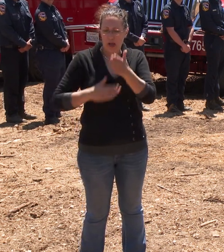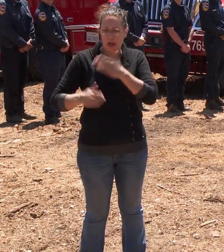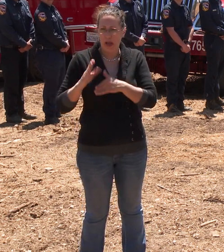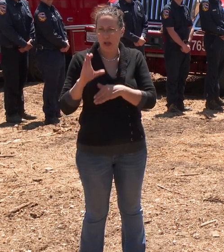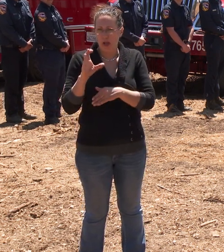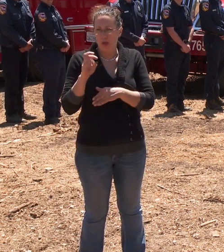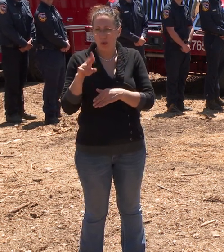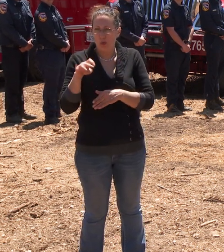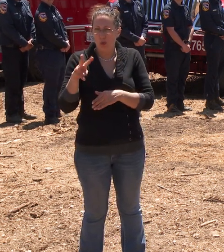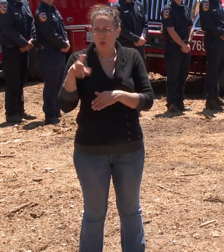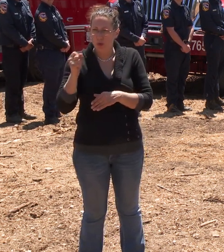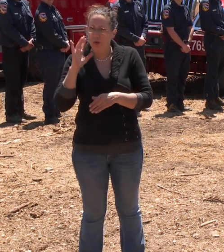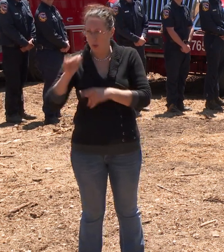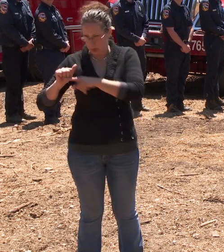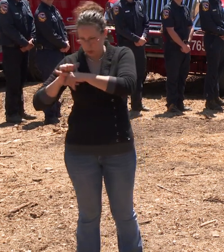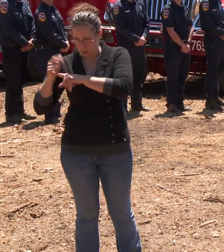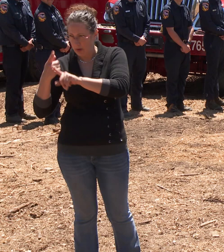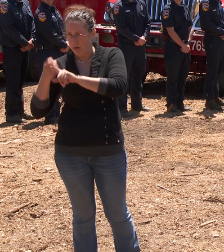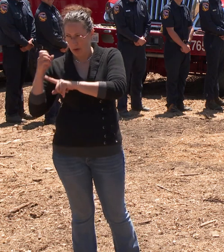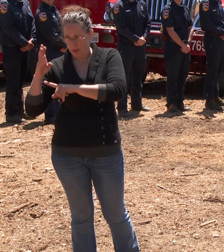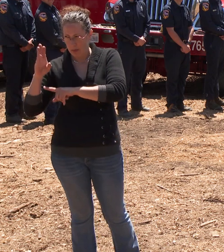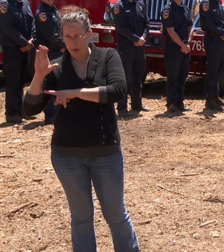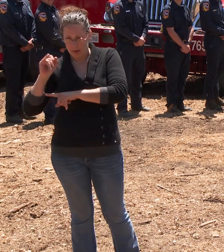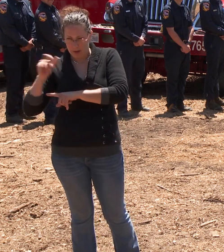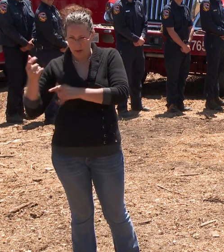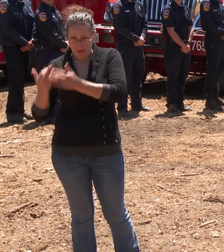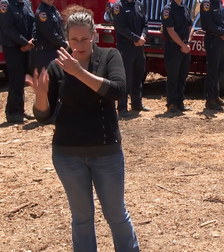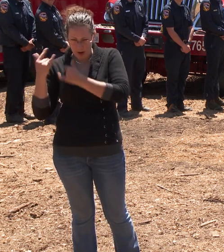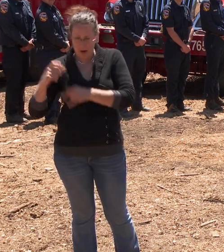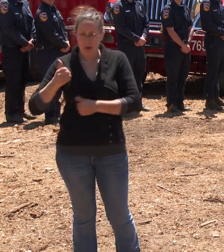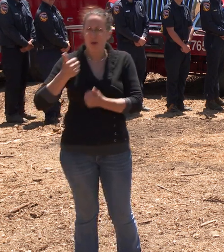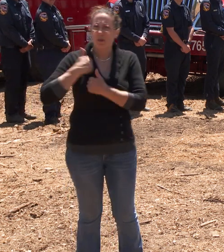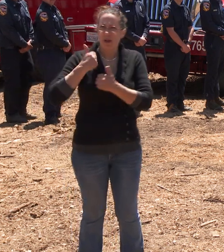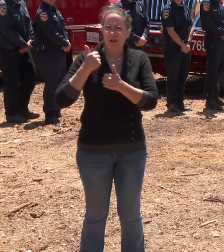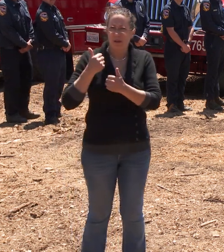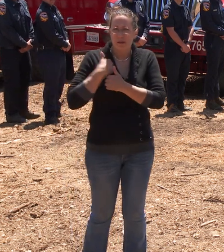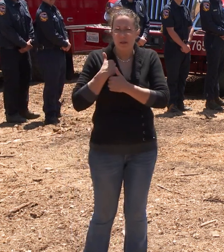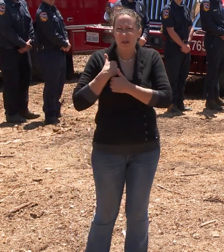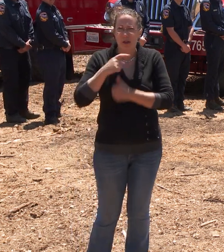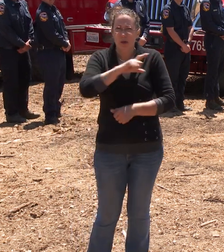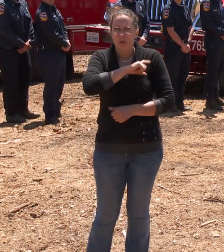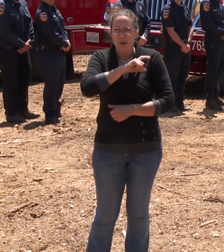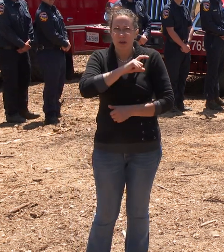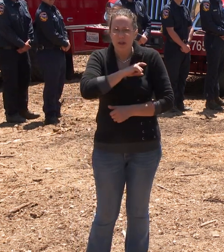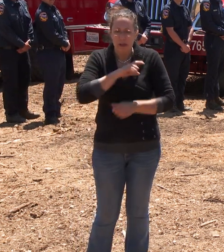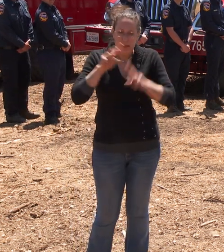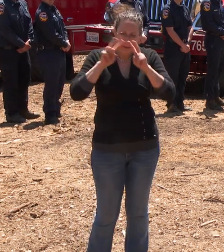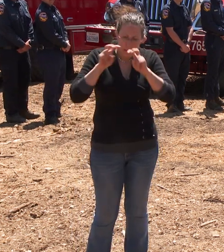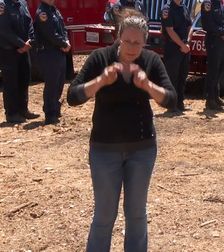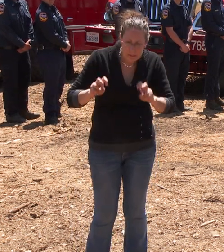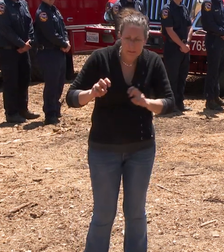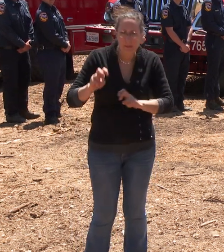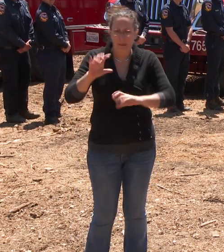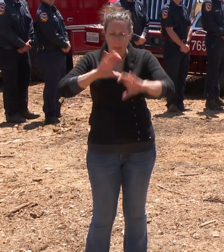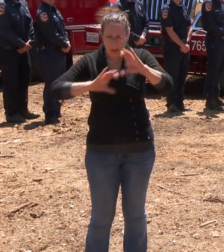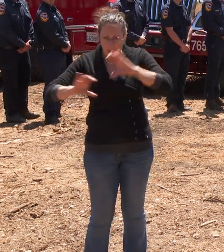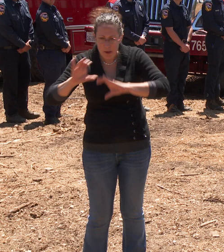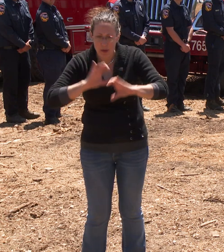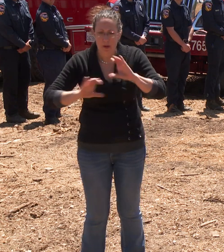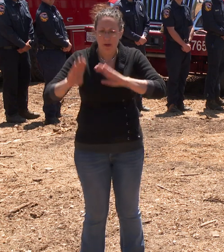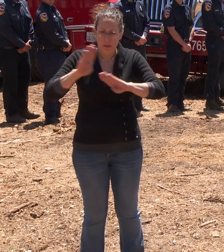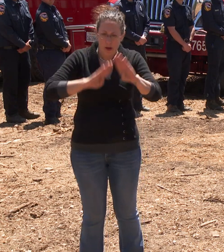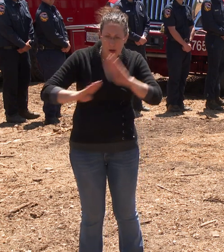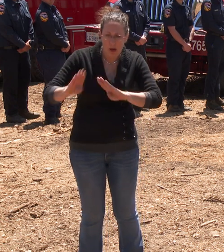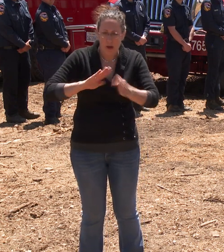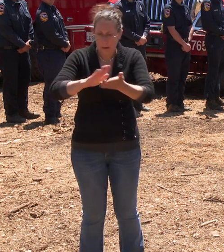up and get trained by Cal Fire to military police incident awareness and assessment engineering chemical biological identification and